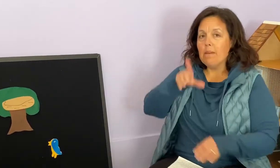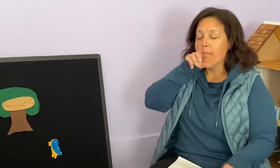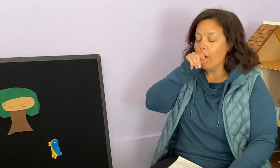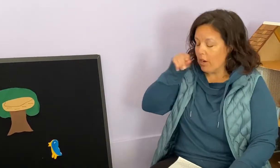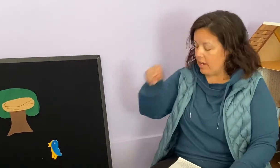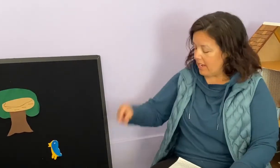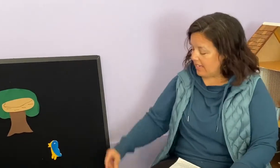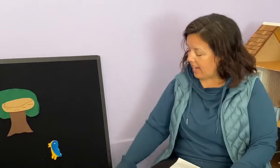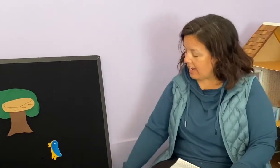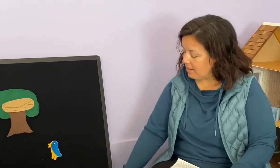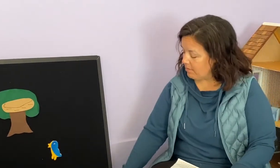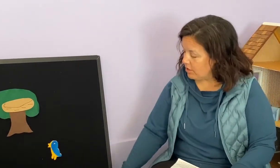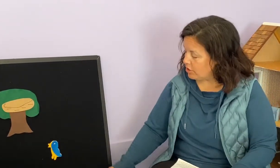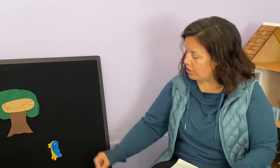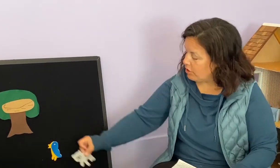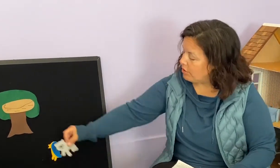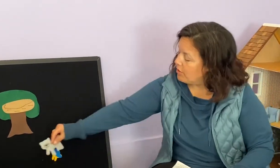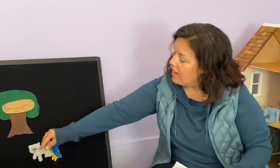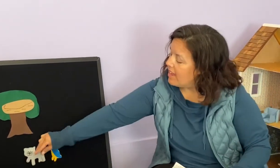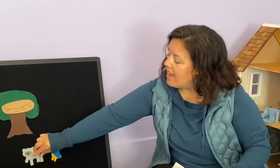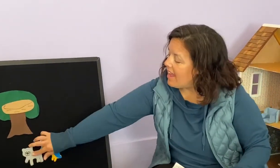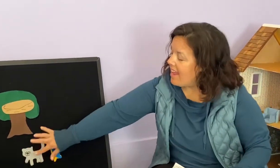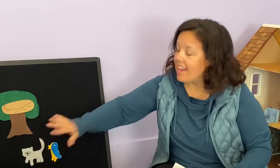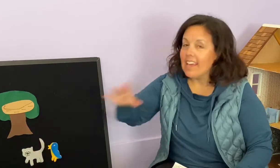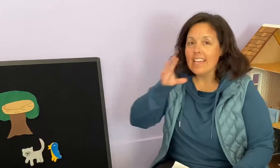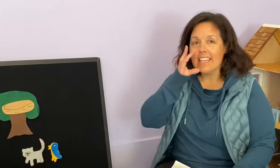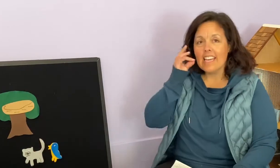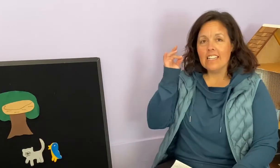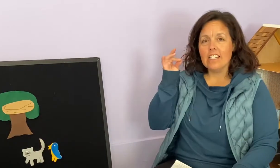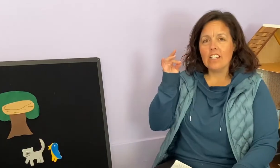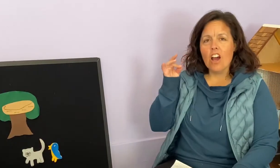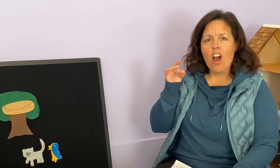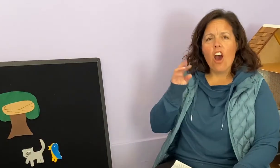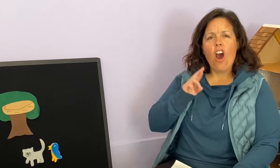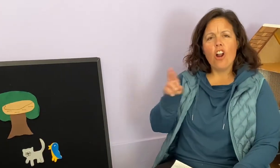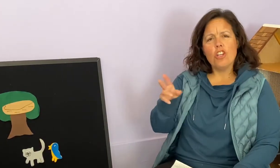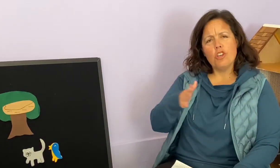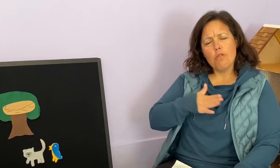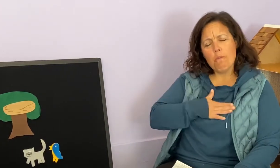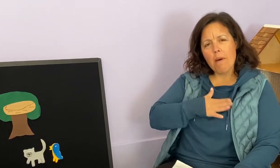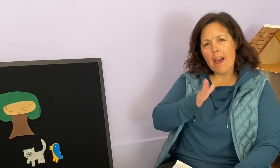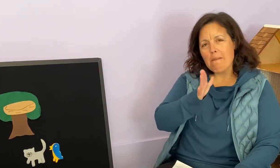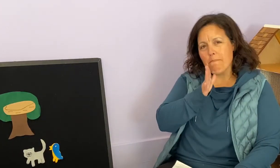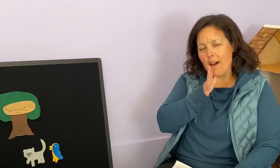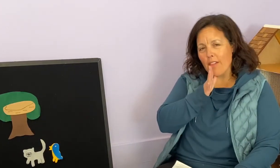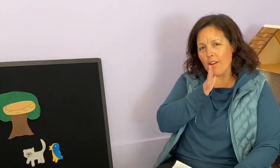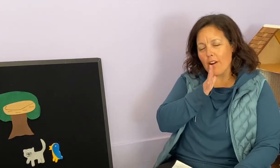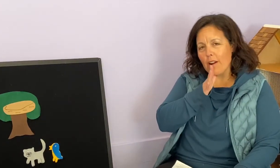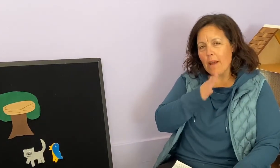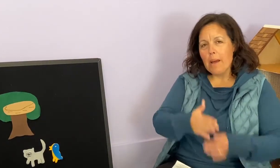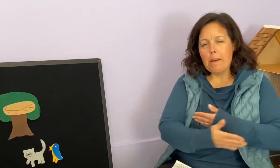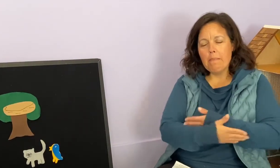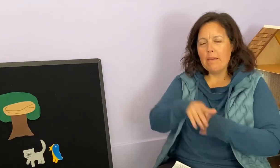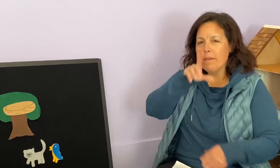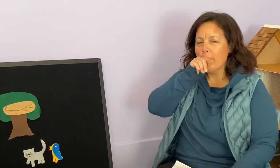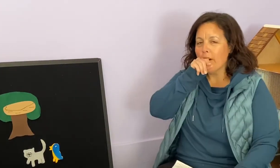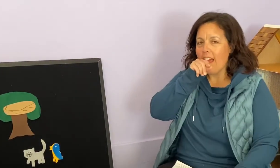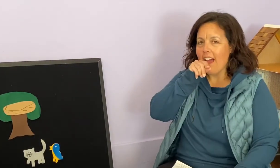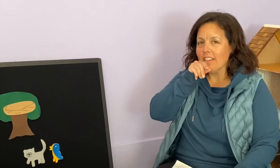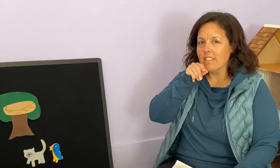bird came to a kitten. Are you my mother? Baby bird asked.